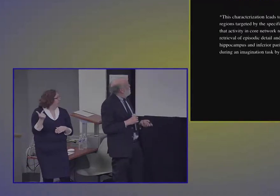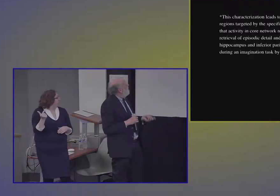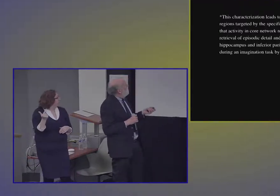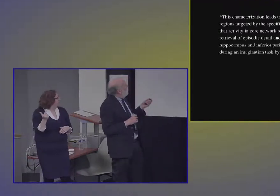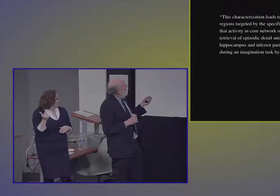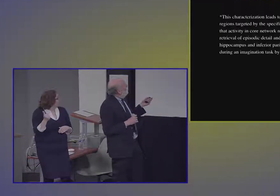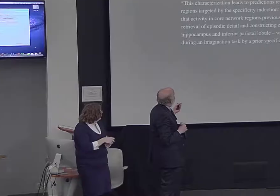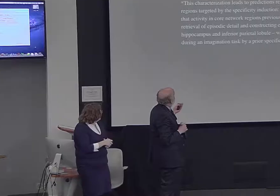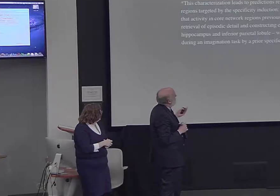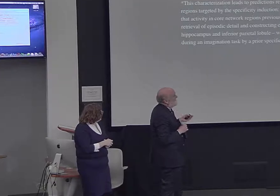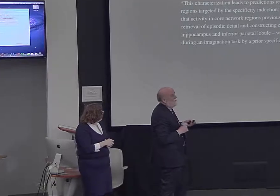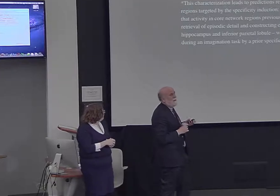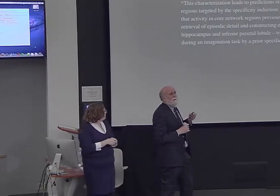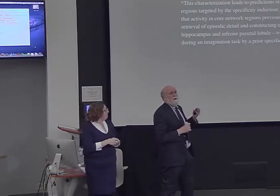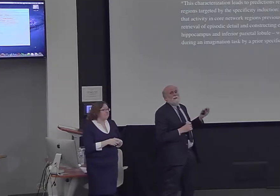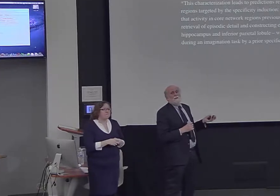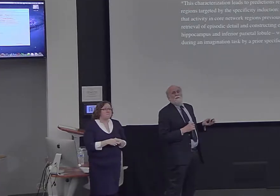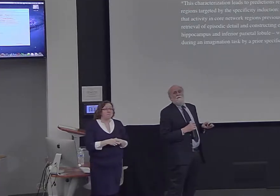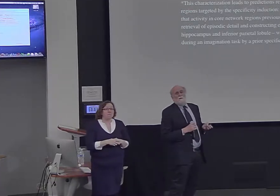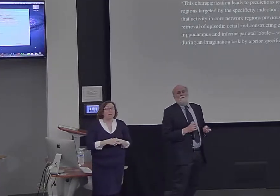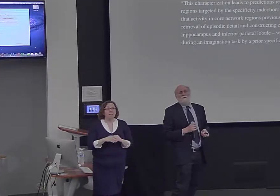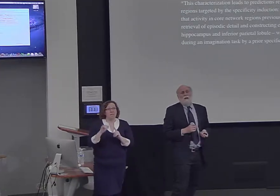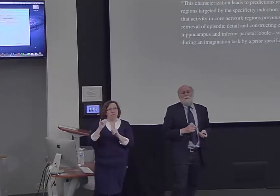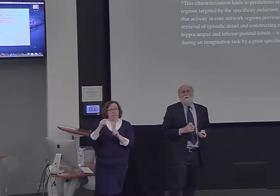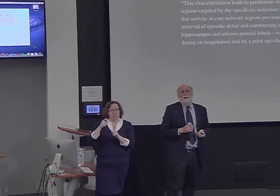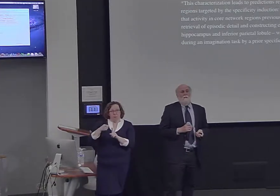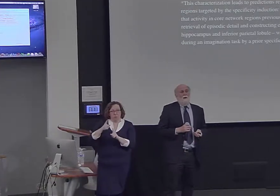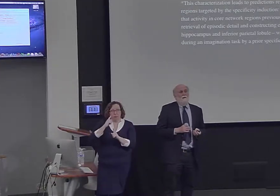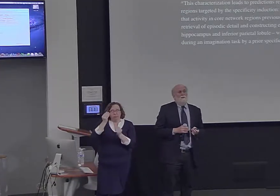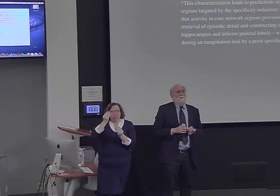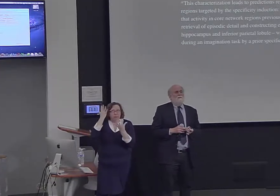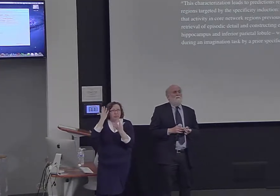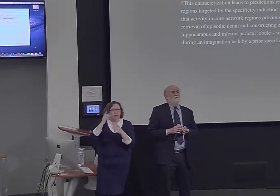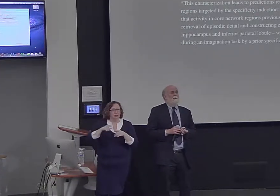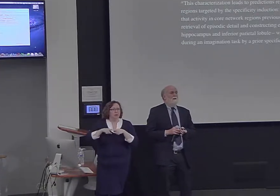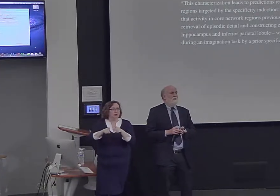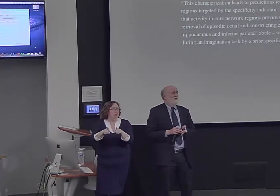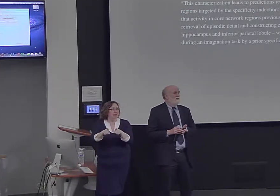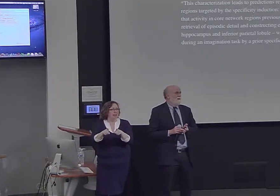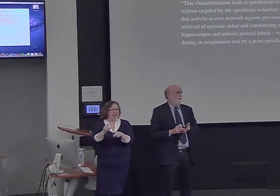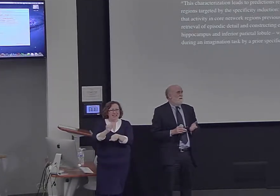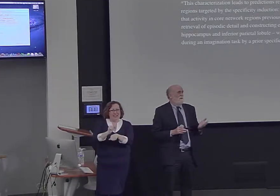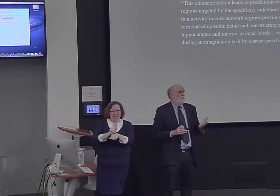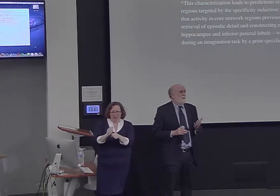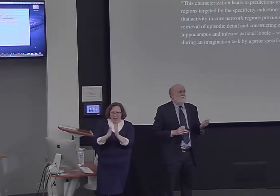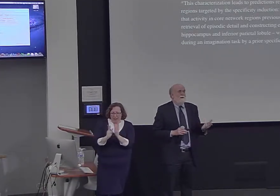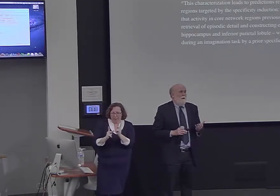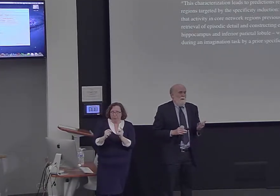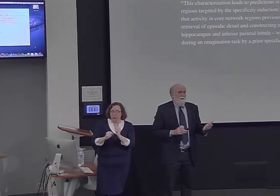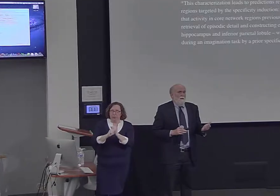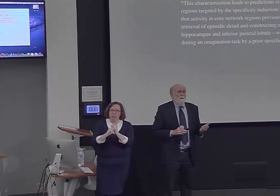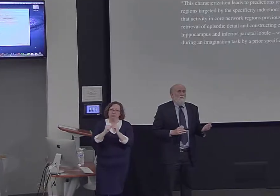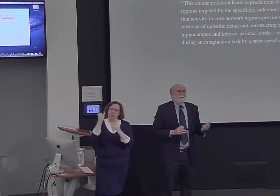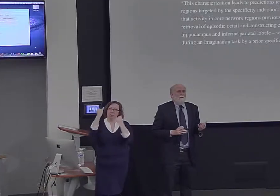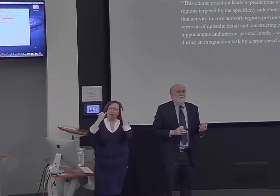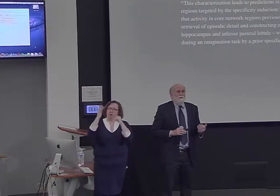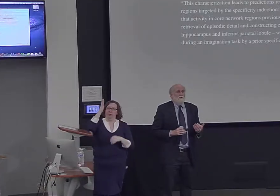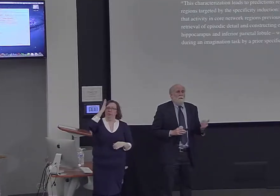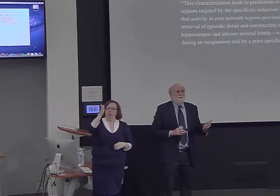be influenced during an imagine the future task by a prior specificity induction. Because these are regions that other studies suggest are